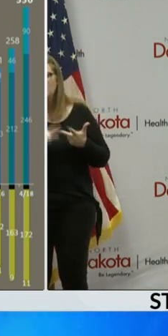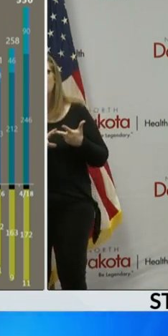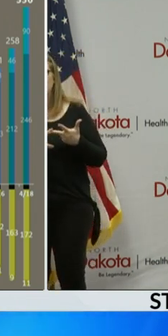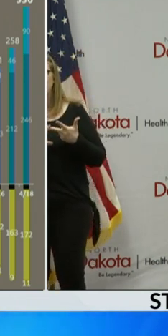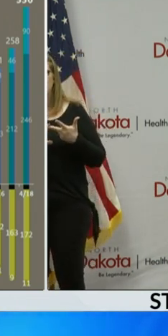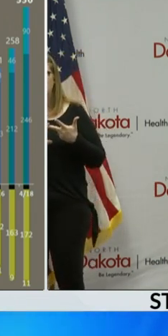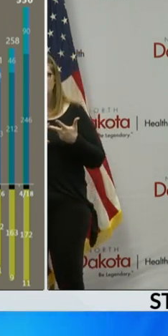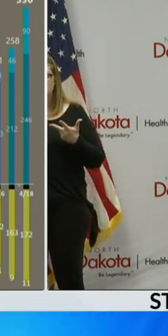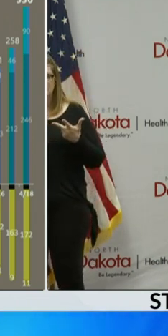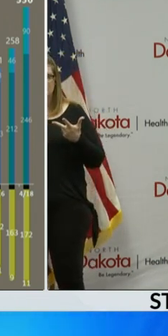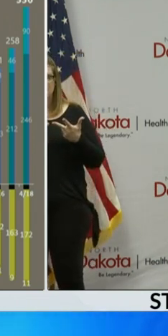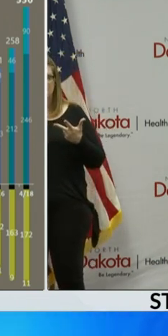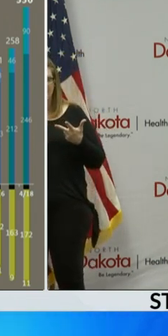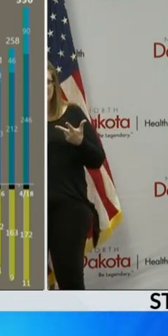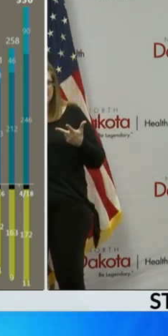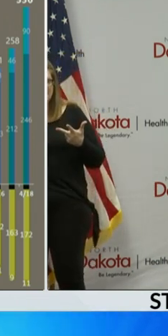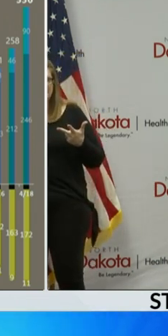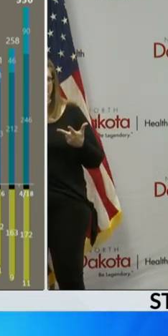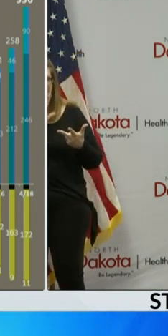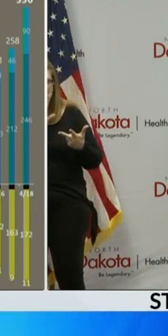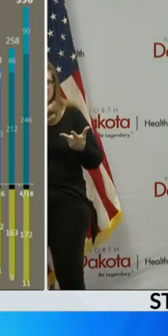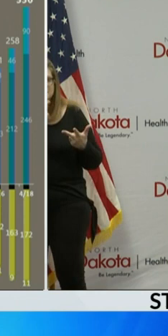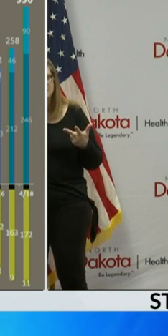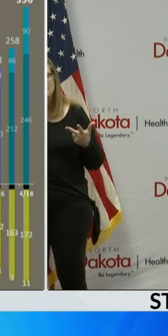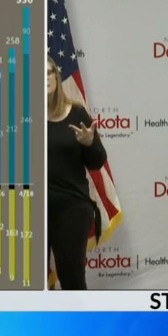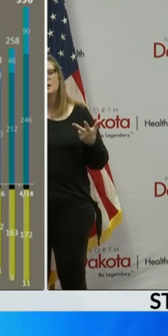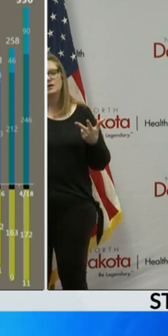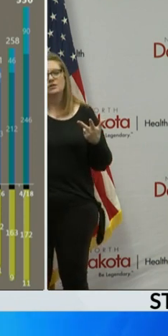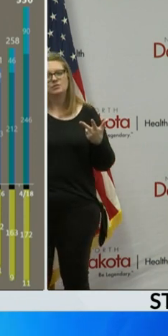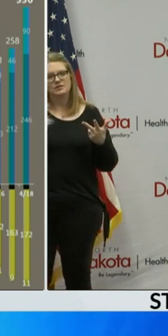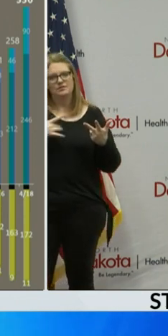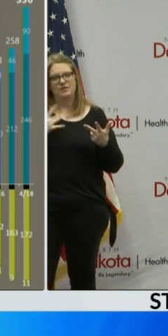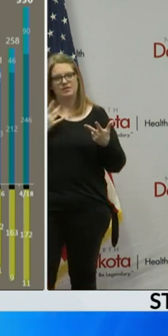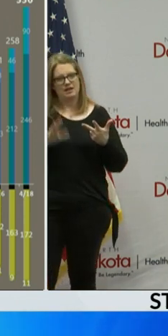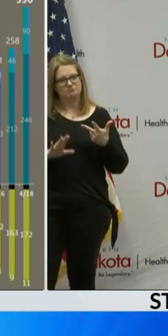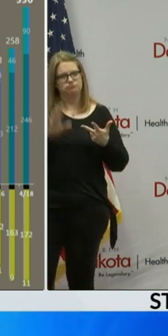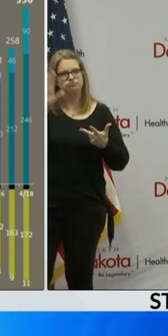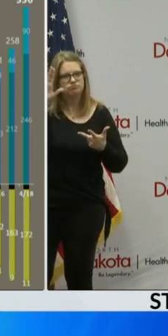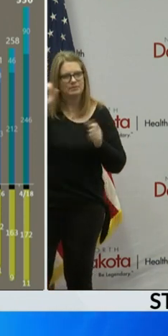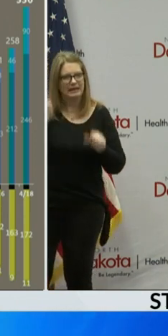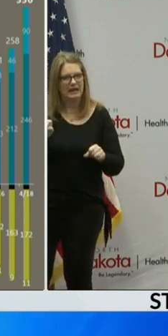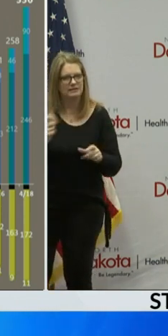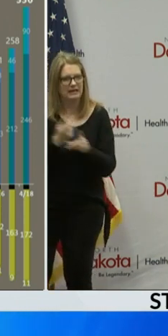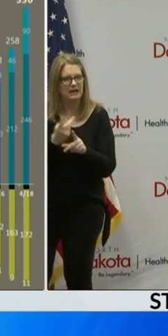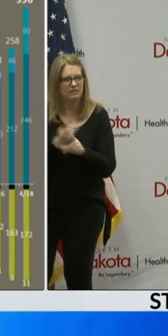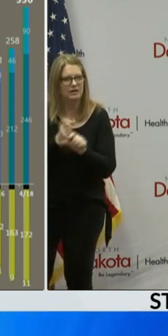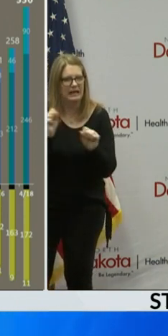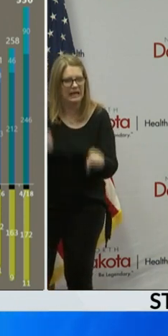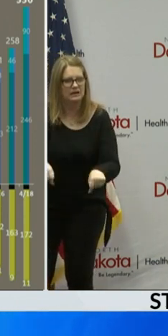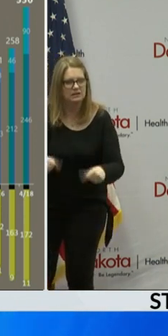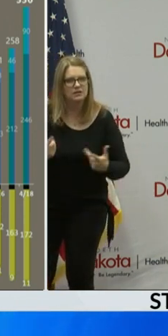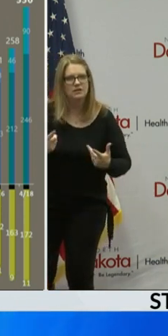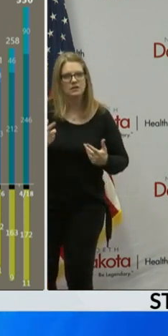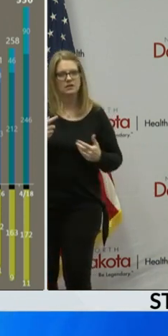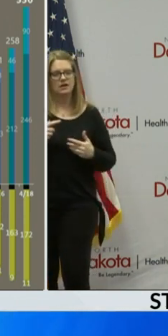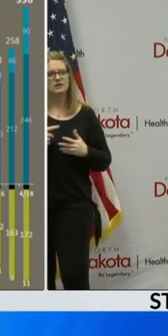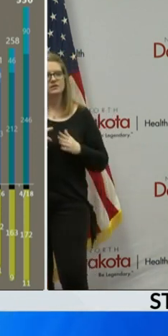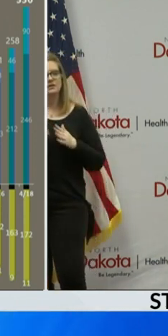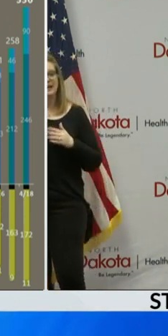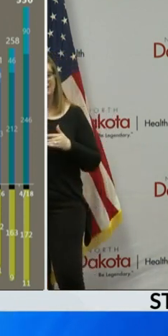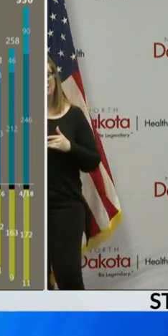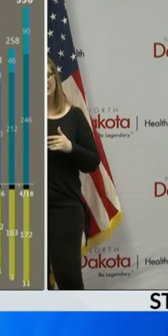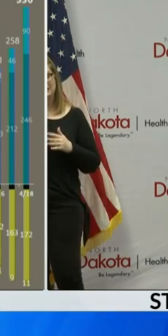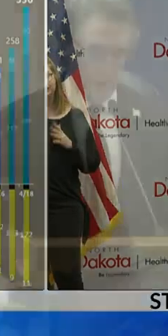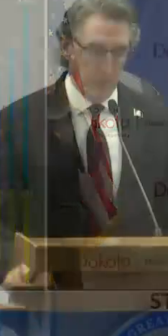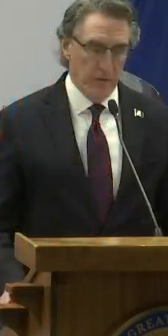IC beds to handle a surge so we're well prepared in that regard from a state it'll require if needed it'll